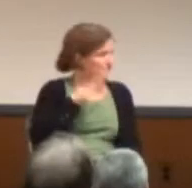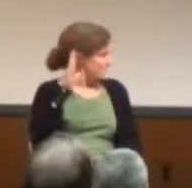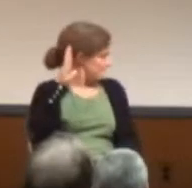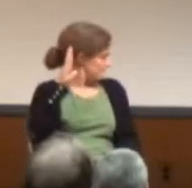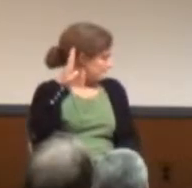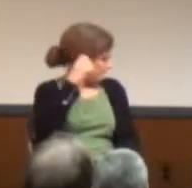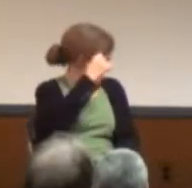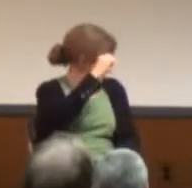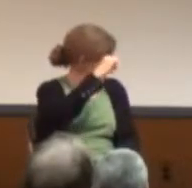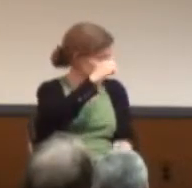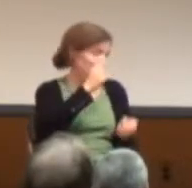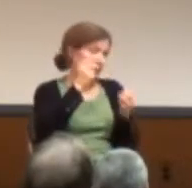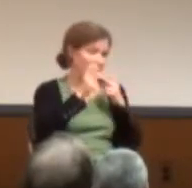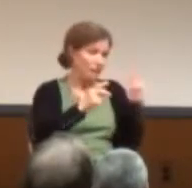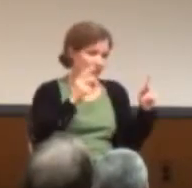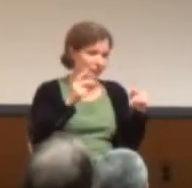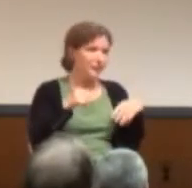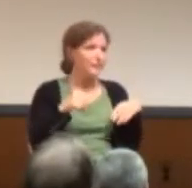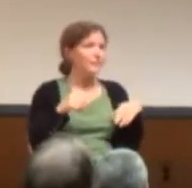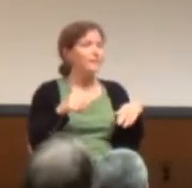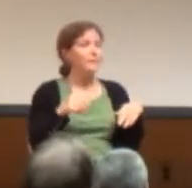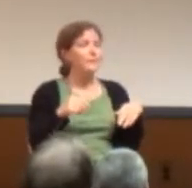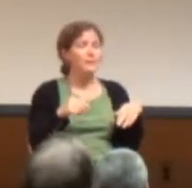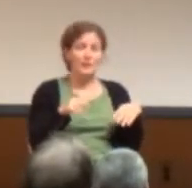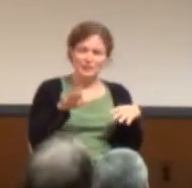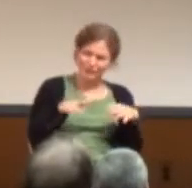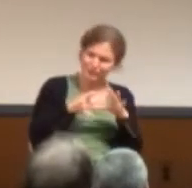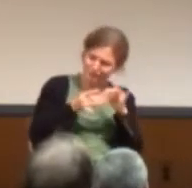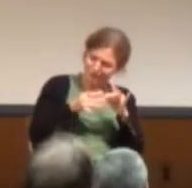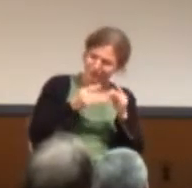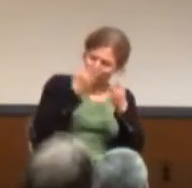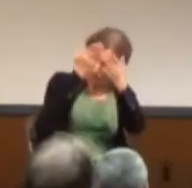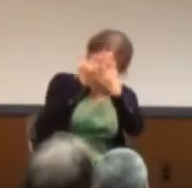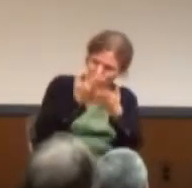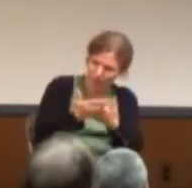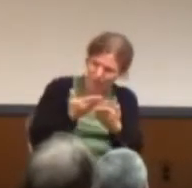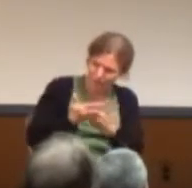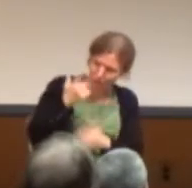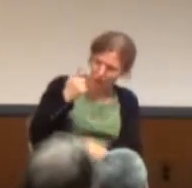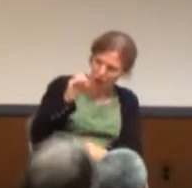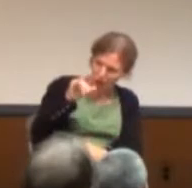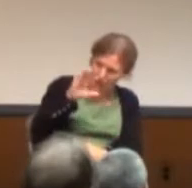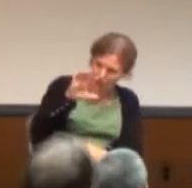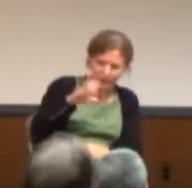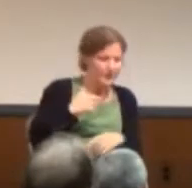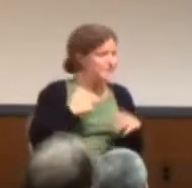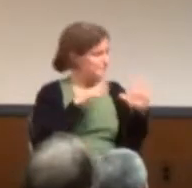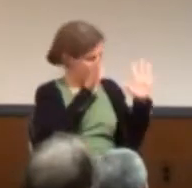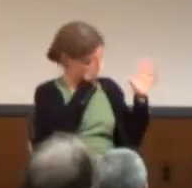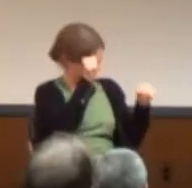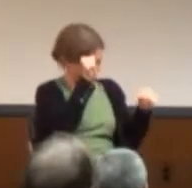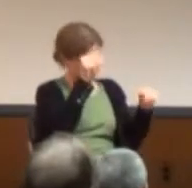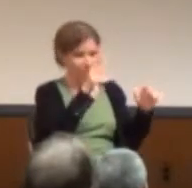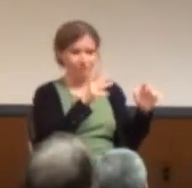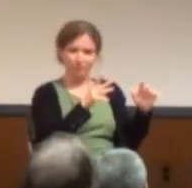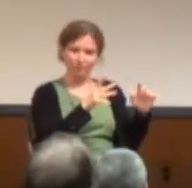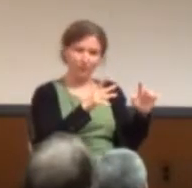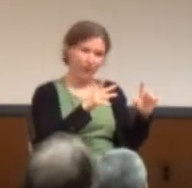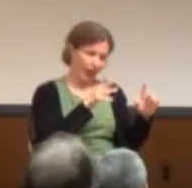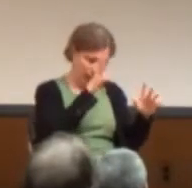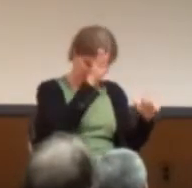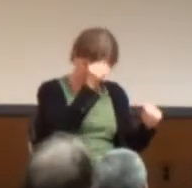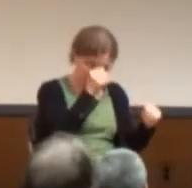many people, as logical as you may be, as many facts as you may present, they're going to stay stuck in their ways.